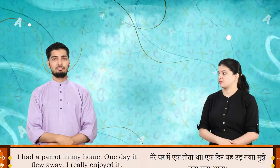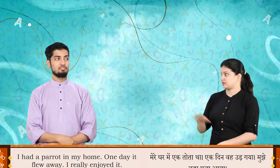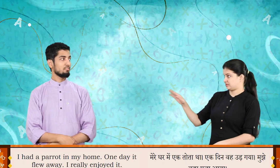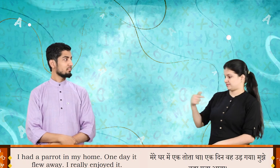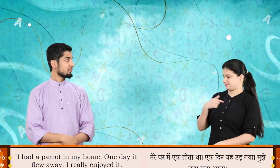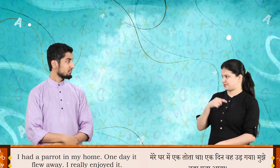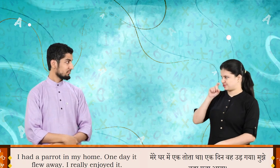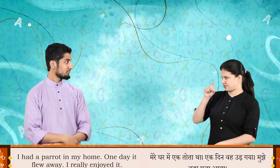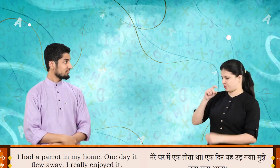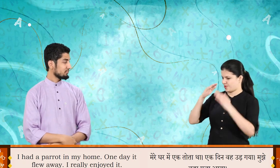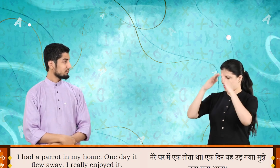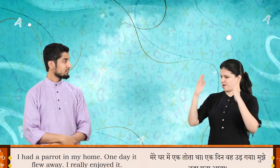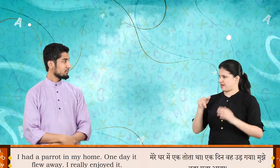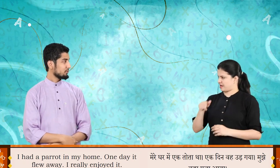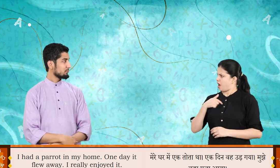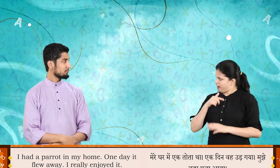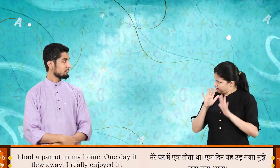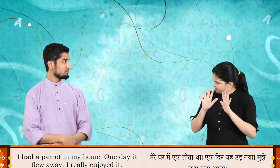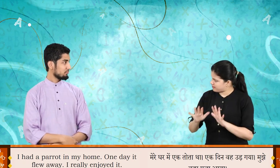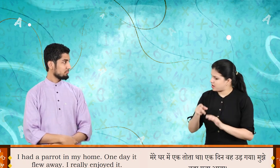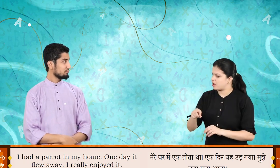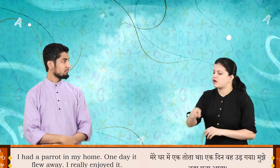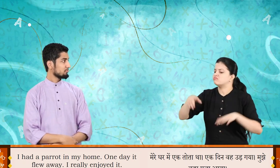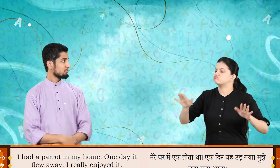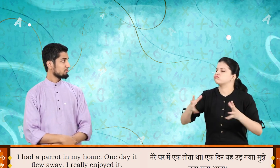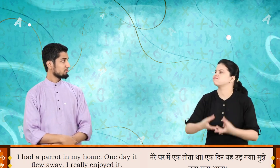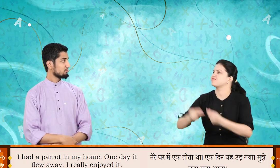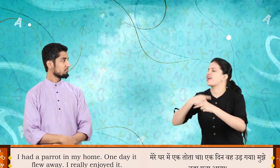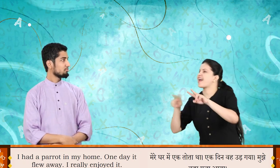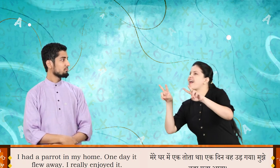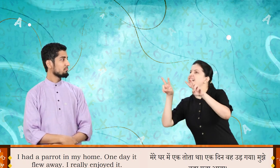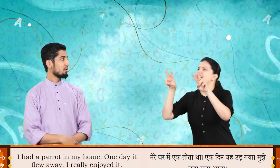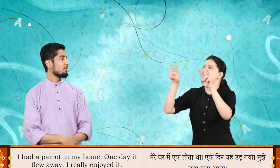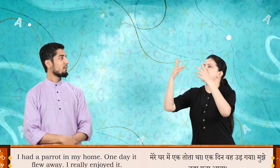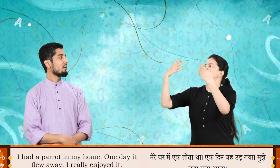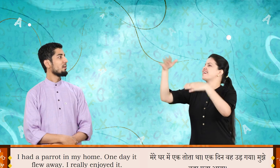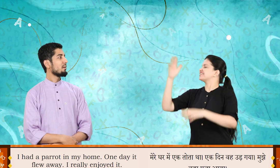I had a parrot in my home. One day, it flew away. I really enjoyed it.